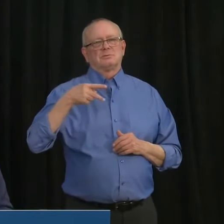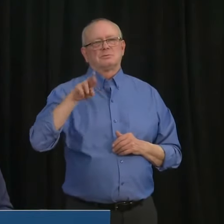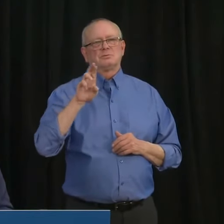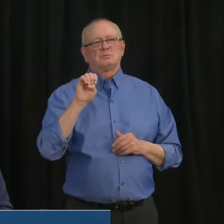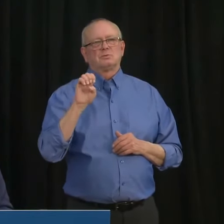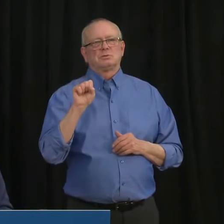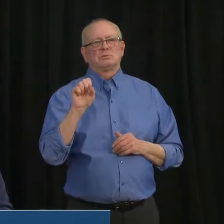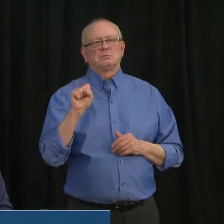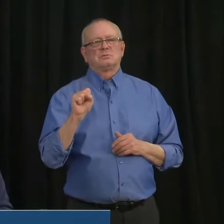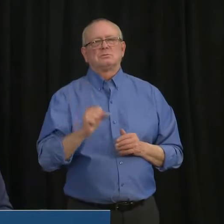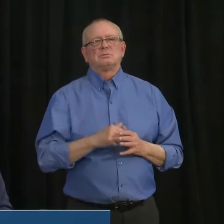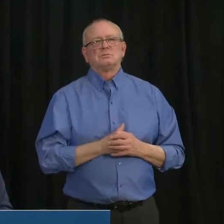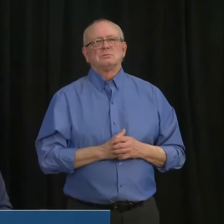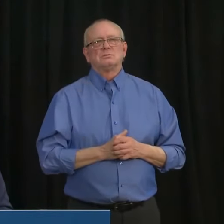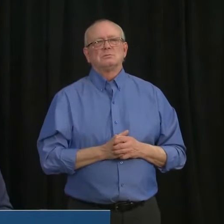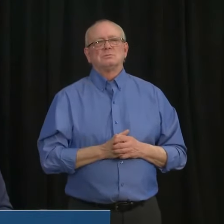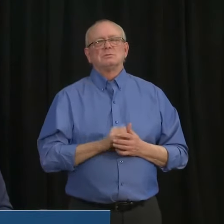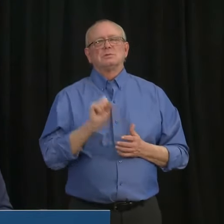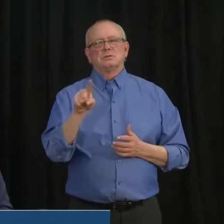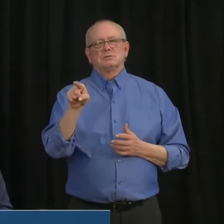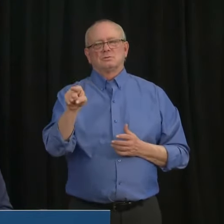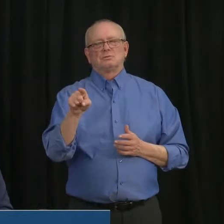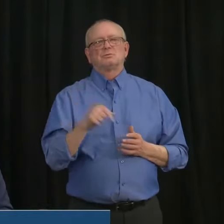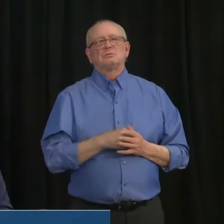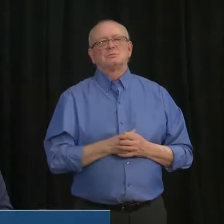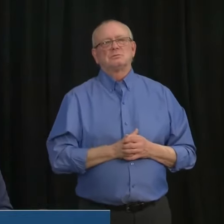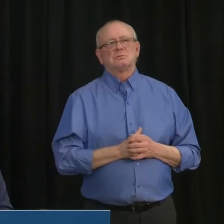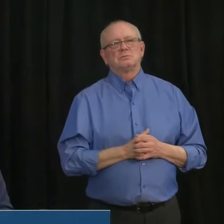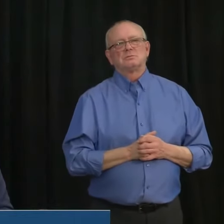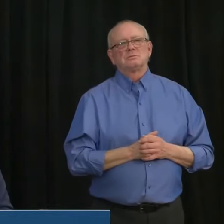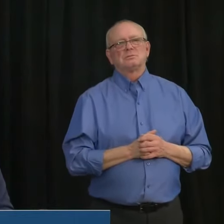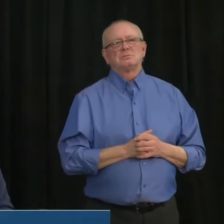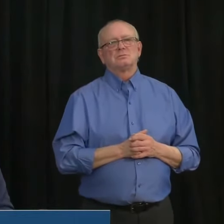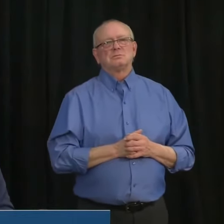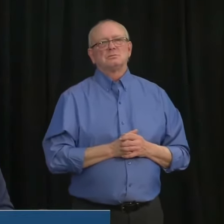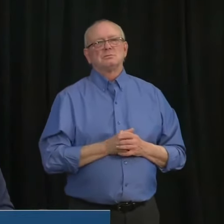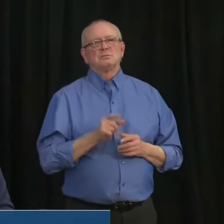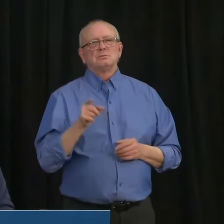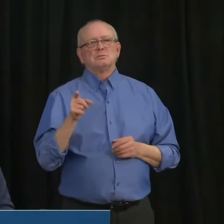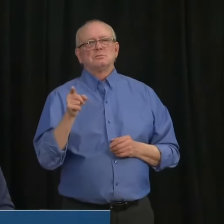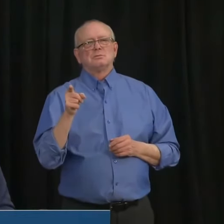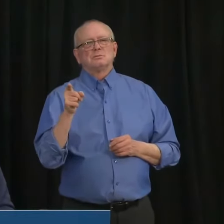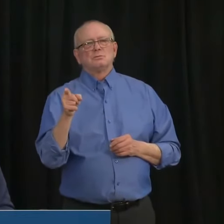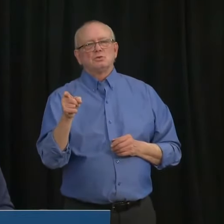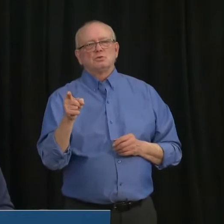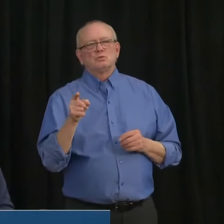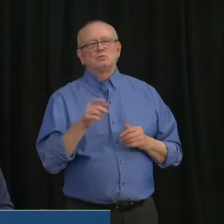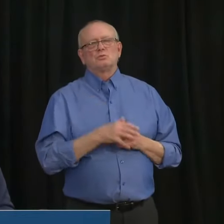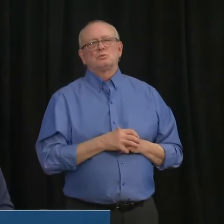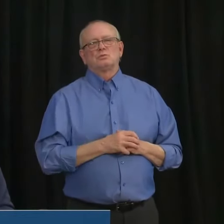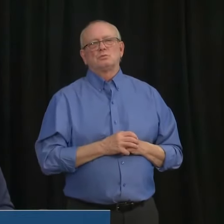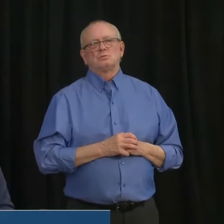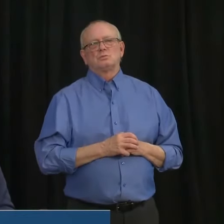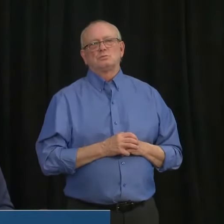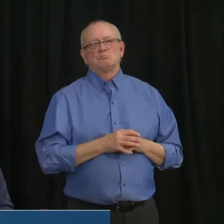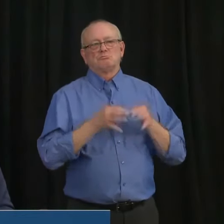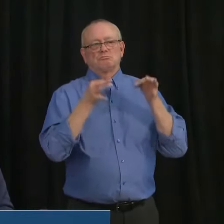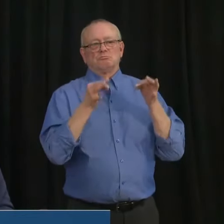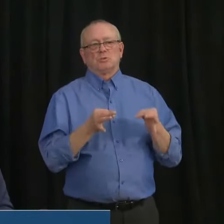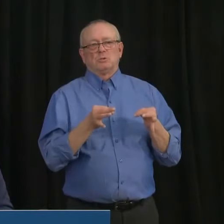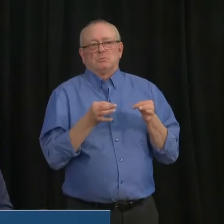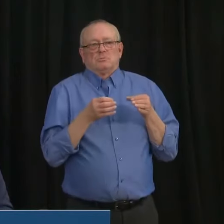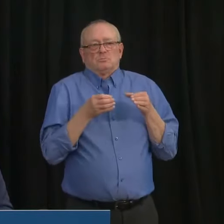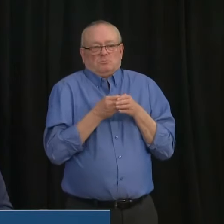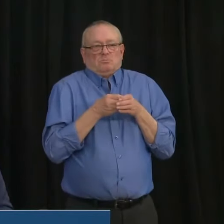Thanks. Uh, Premier, I suspect the, the, the decision you make to, uh, to restrict who comes into somebody's home was a very difficult one for you.